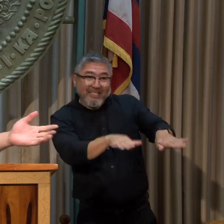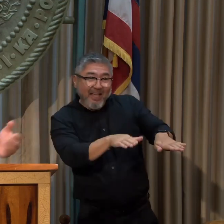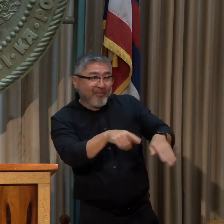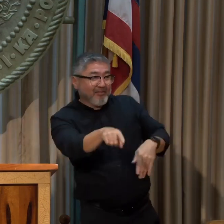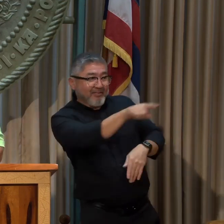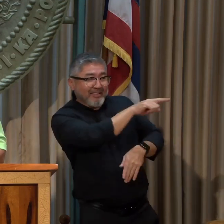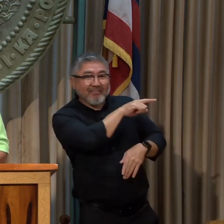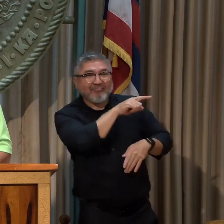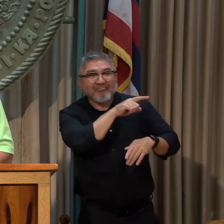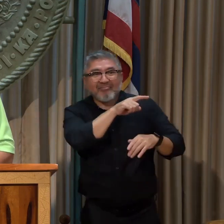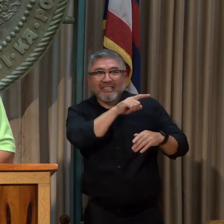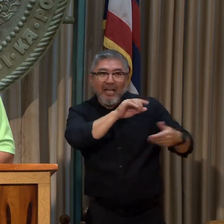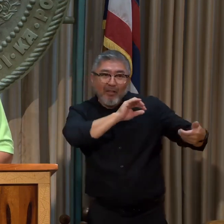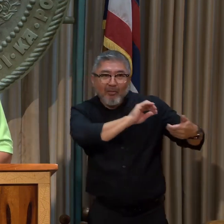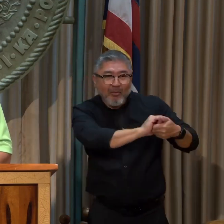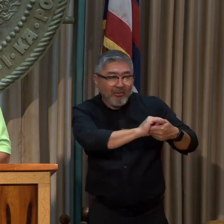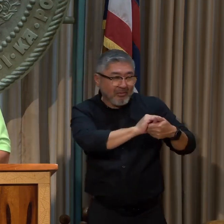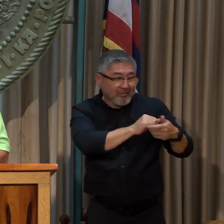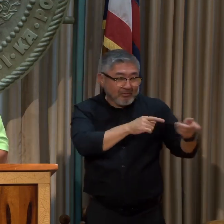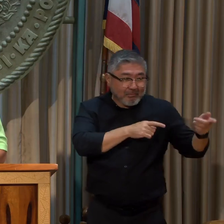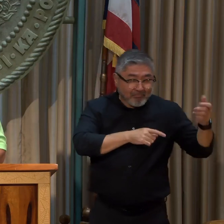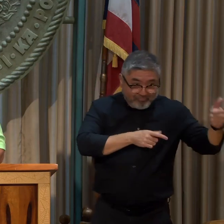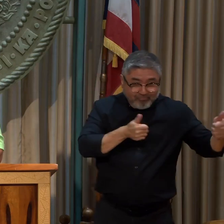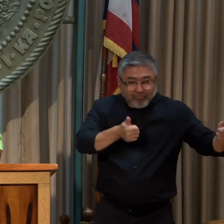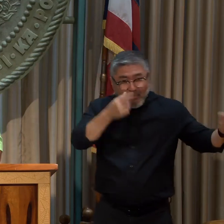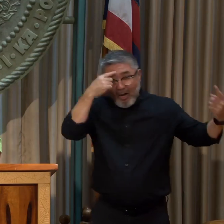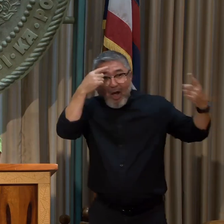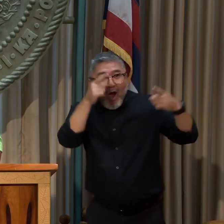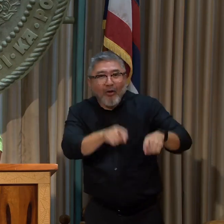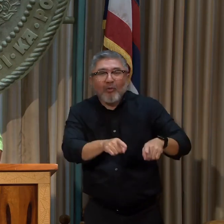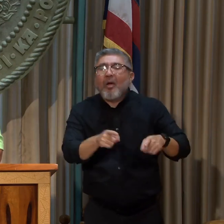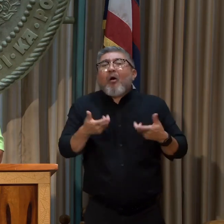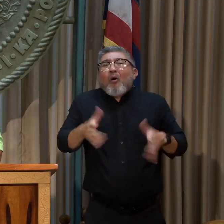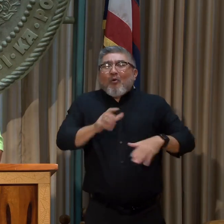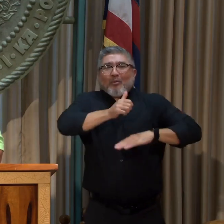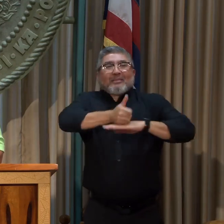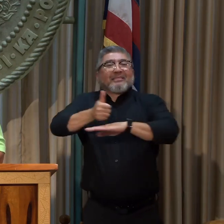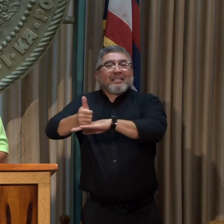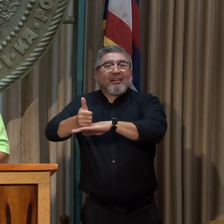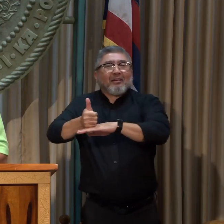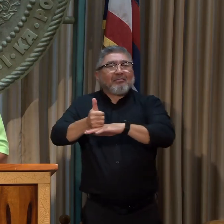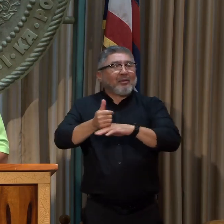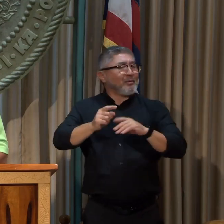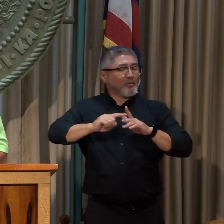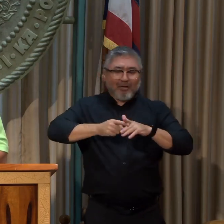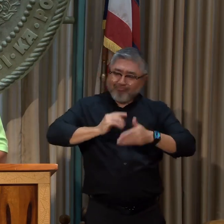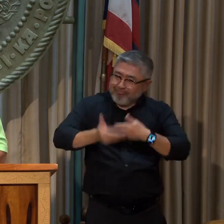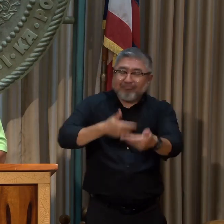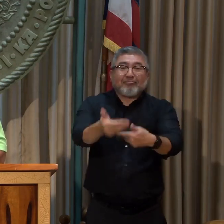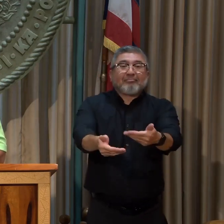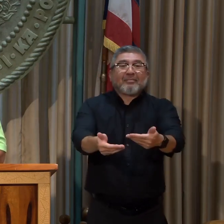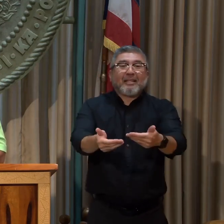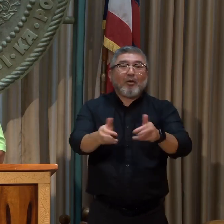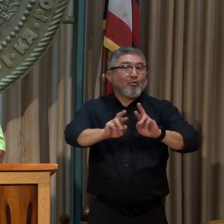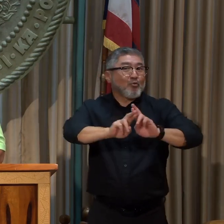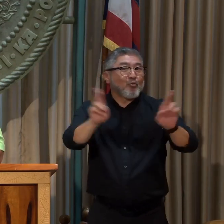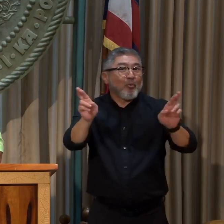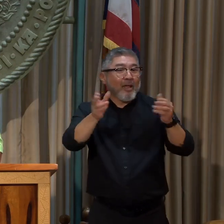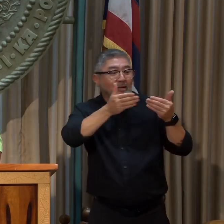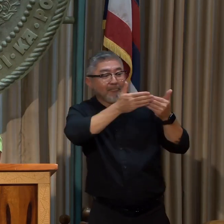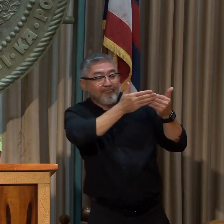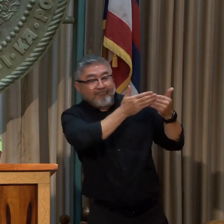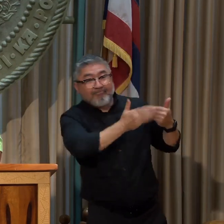and we had agreed to and discussed. So yes, significant movement already. And we're all ready to move forward to ensure